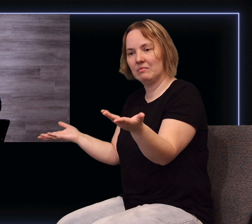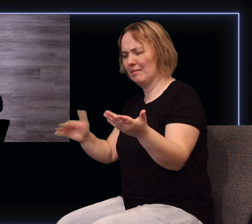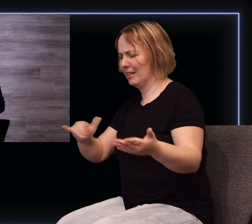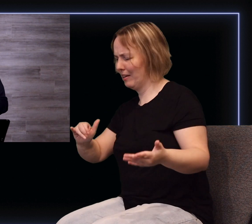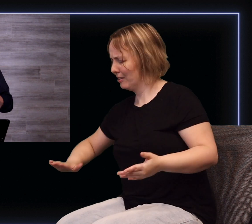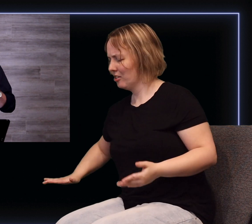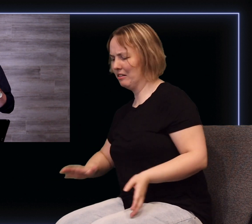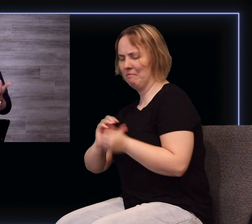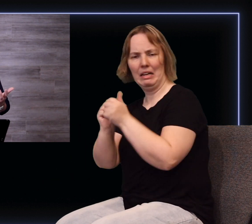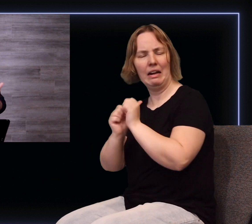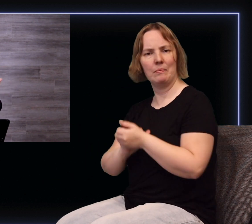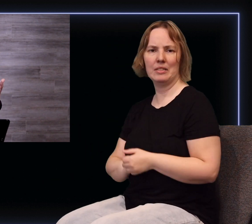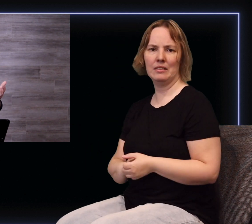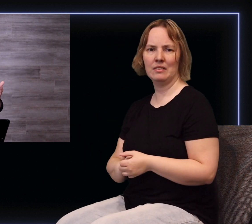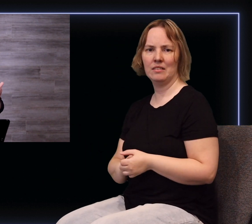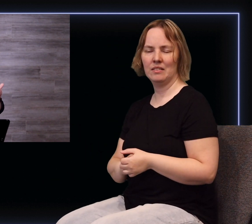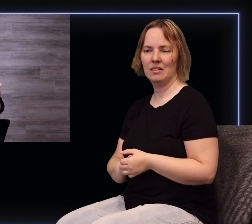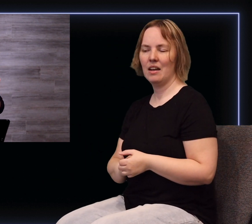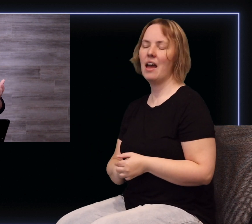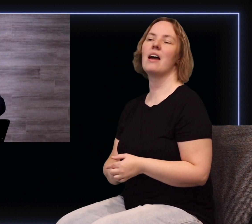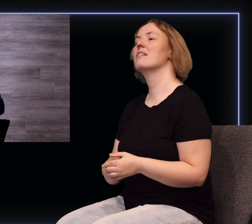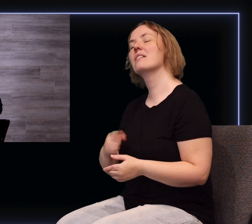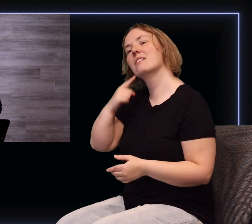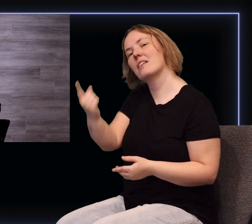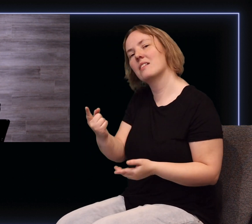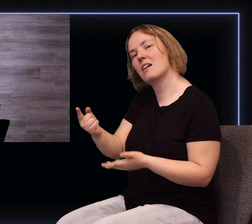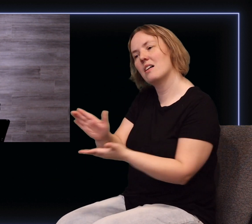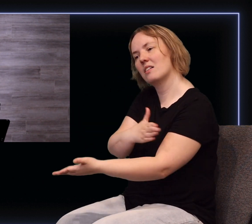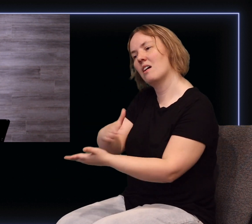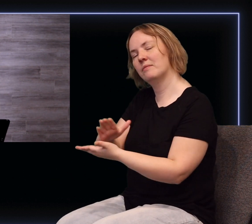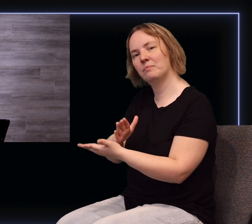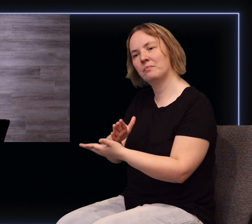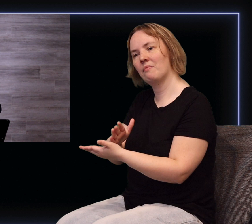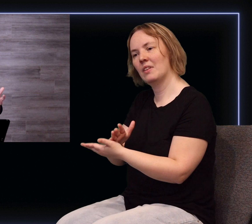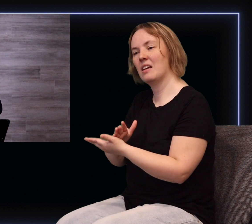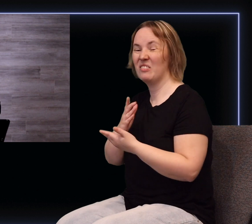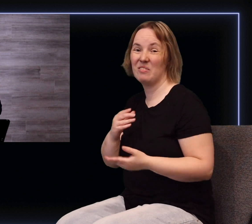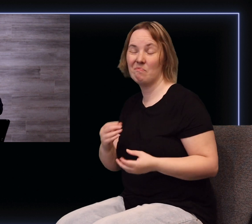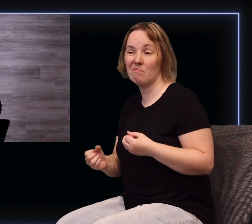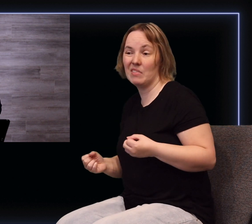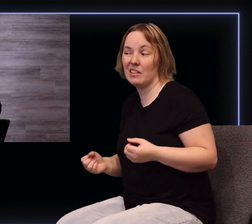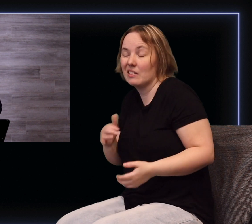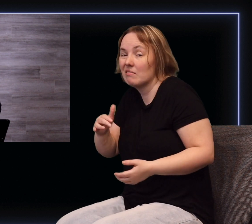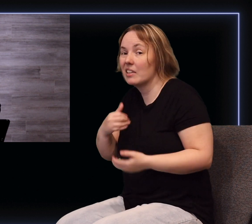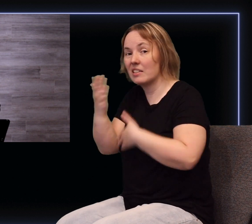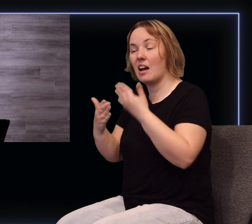says, They're like children playing games. And he recites a song that some suggest was actually probably son in his day.